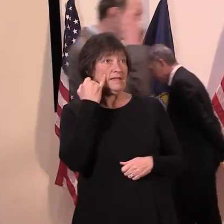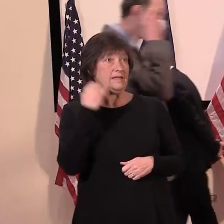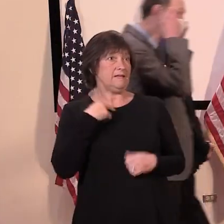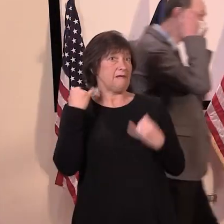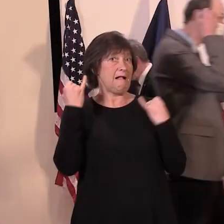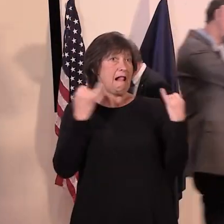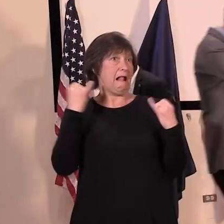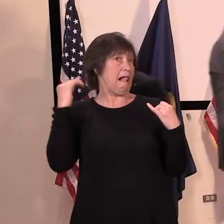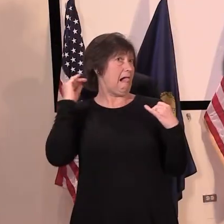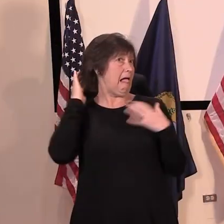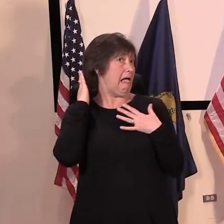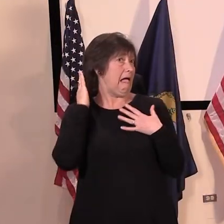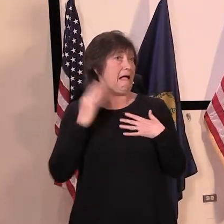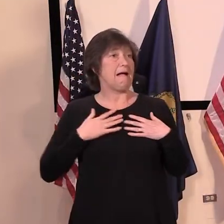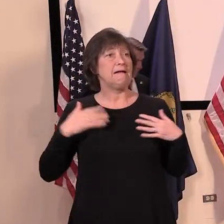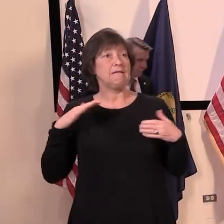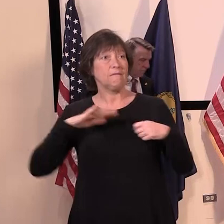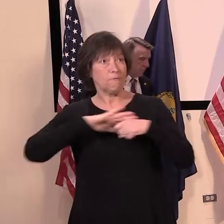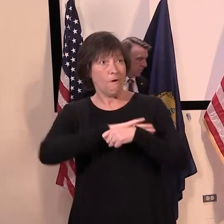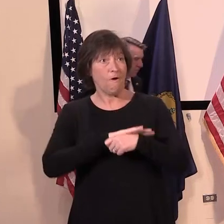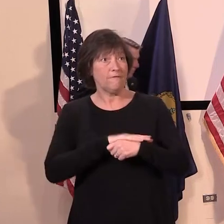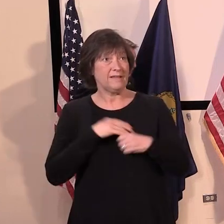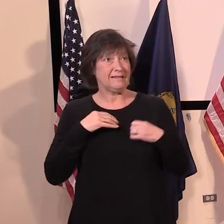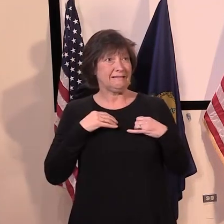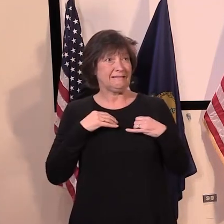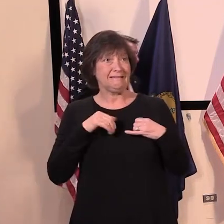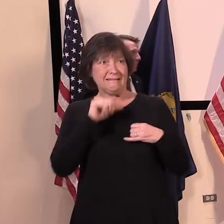I mean, put it plainly, if you would,